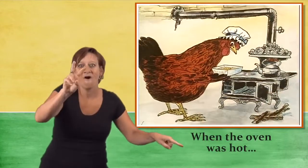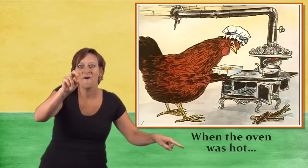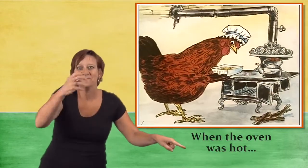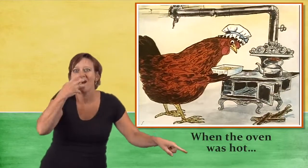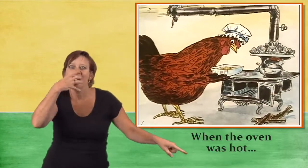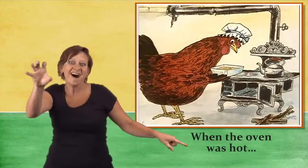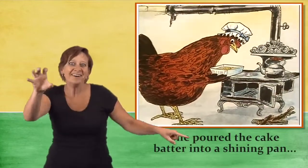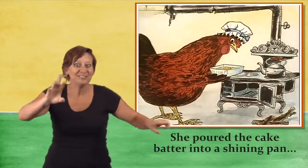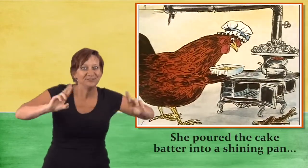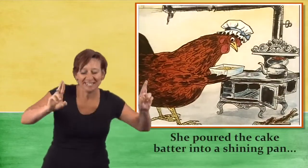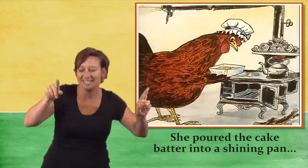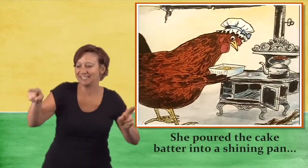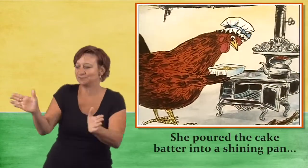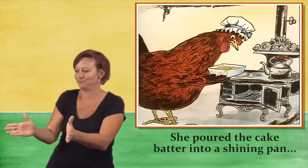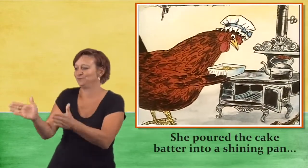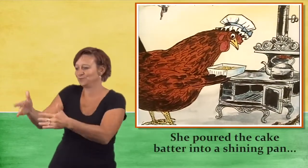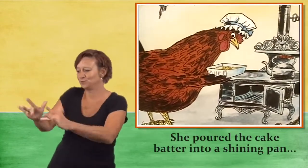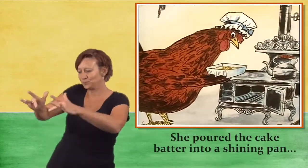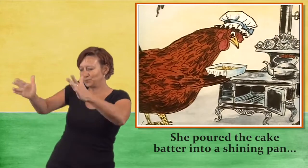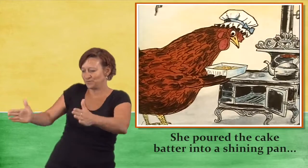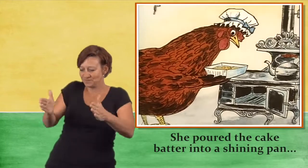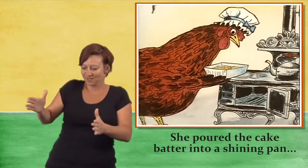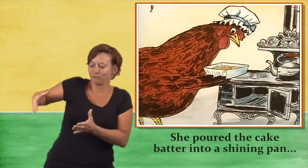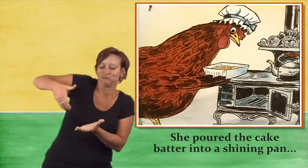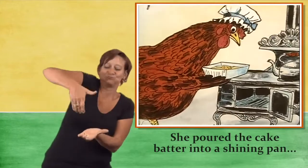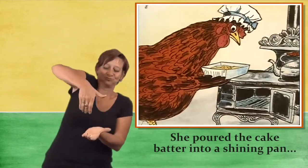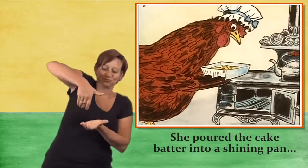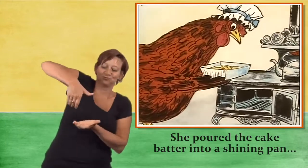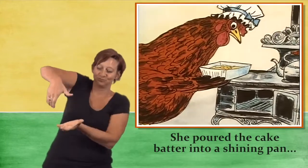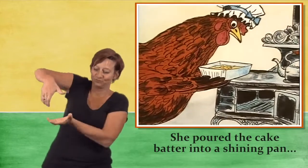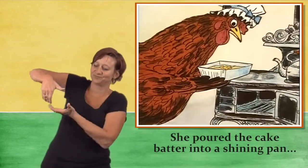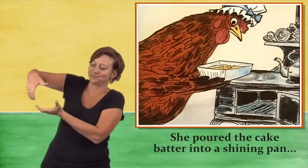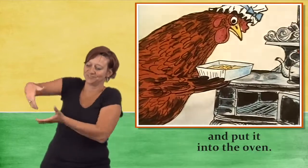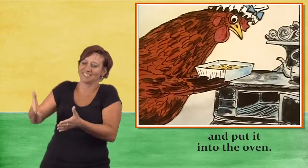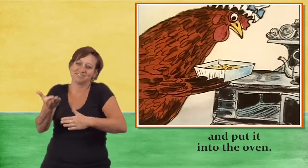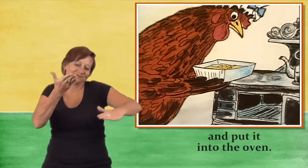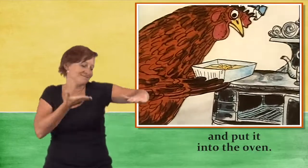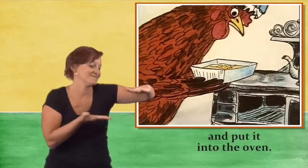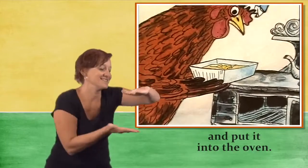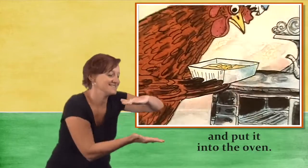hot, she poured the cake batter into a shining pan and put it in the oven.